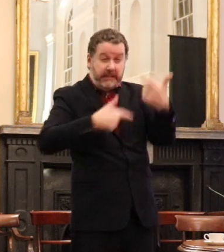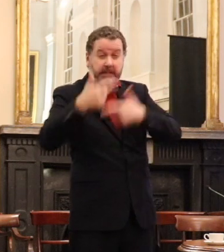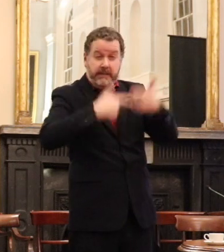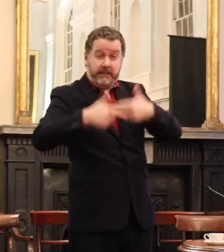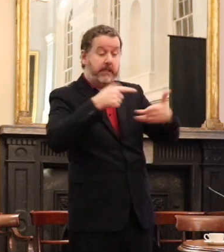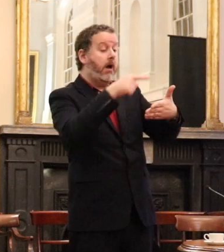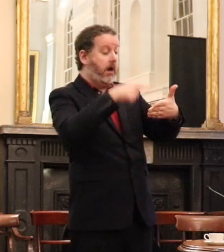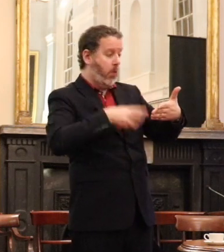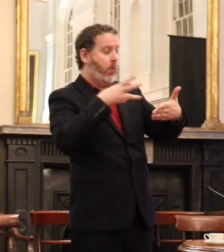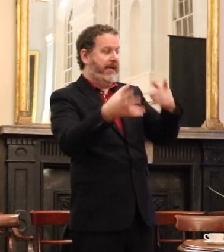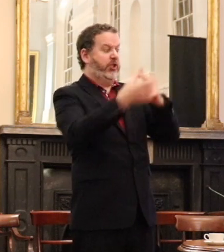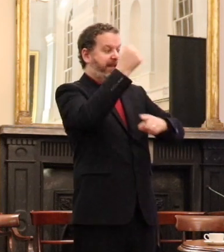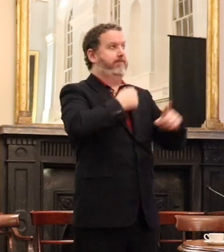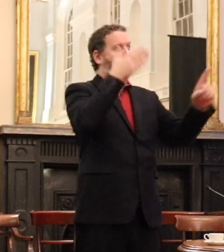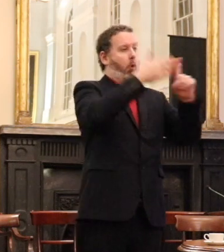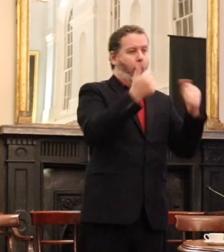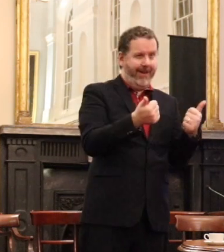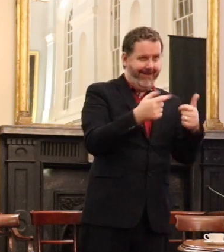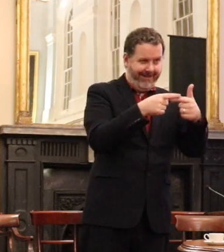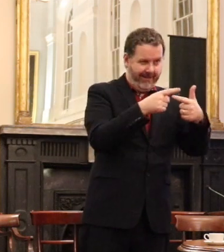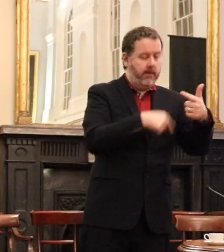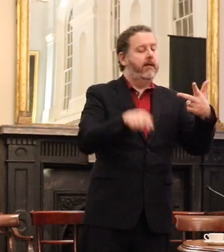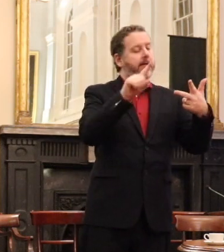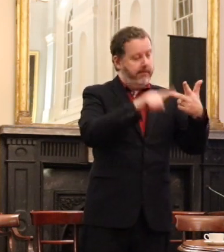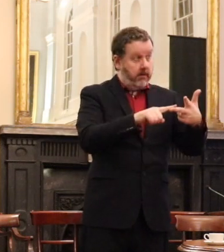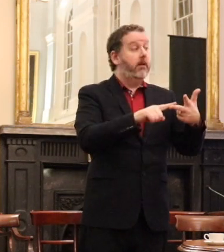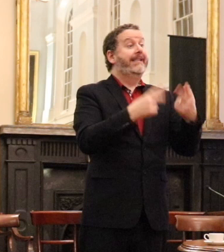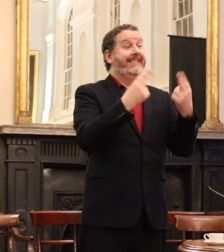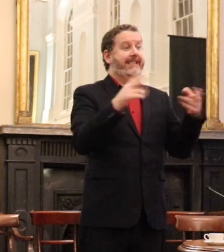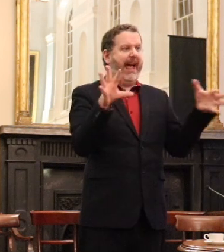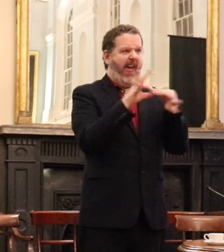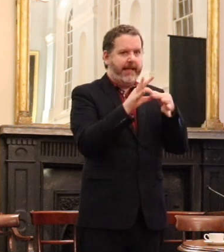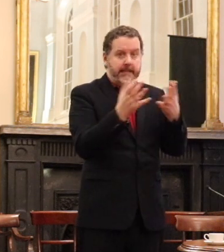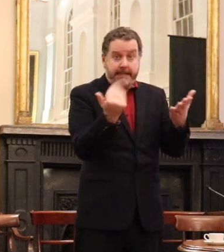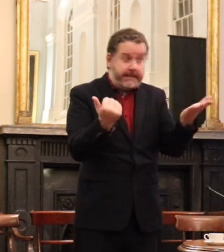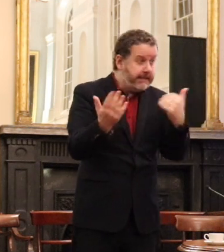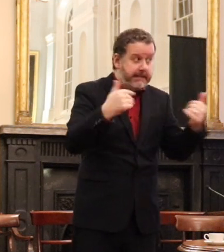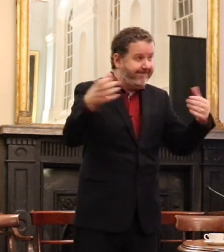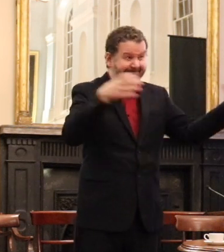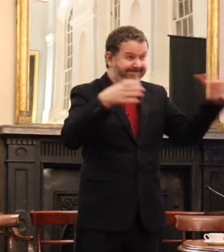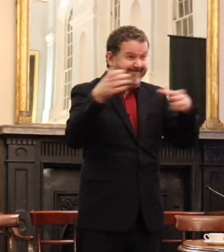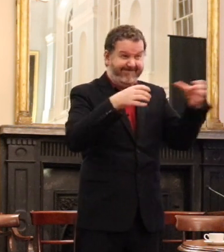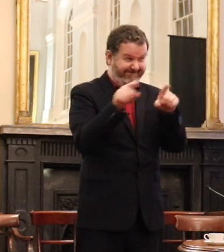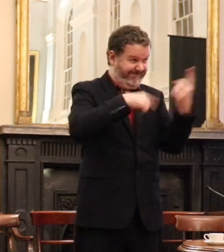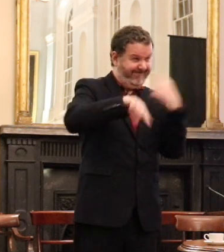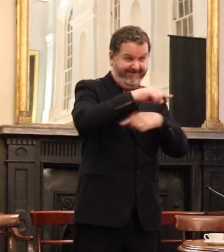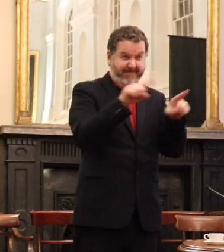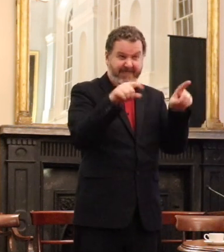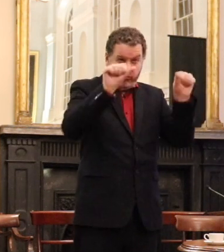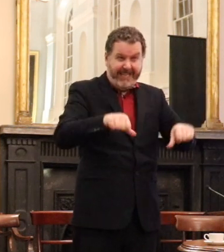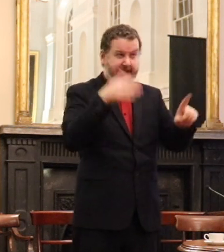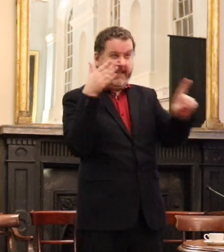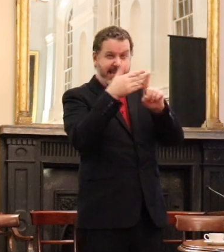Then you have to put together an alliance that can withstand all of the rigours of the full-blown